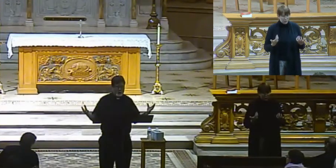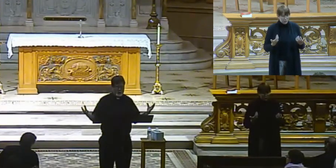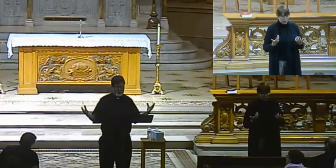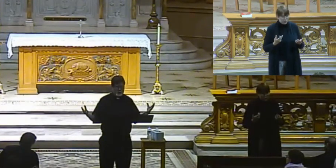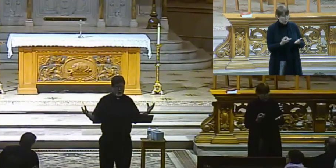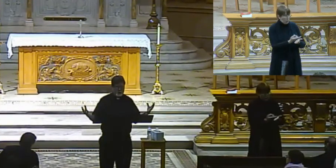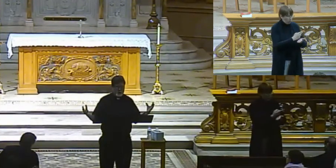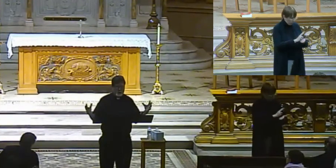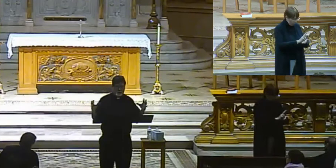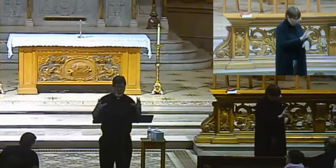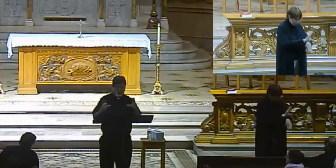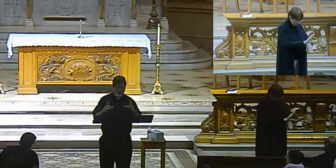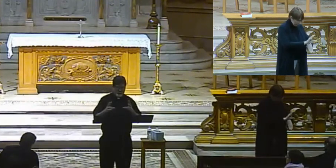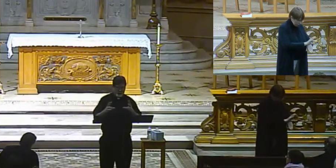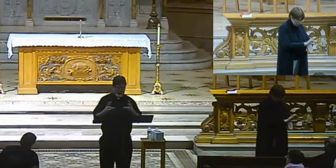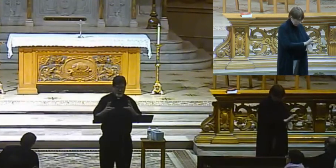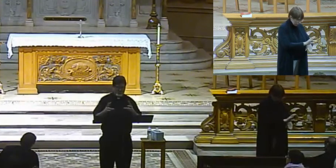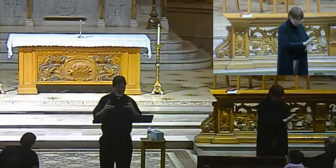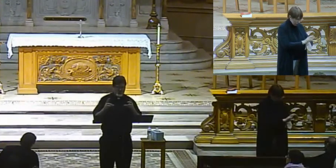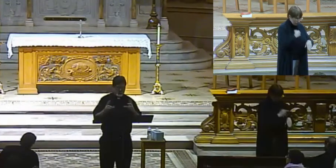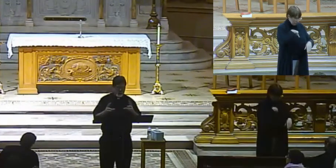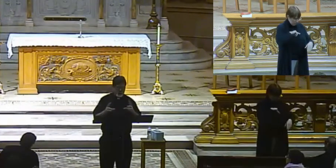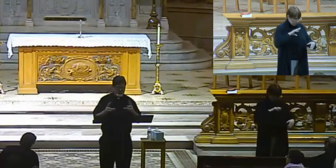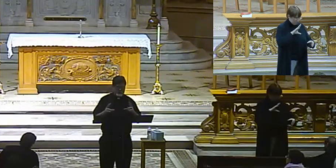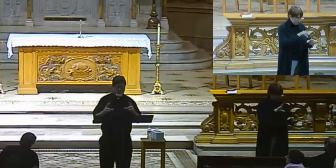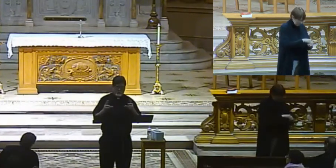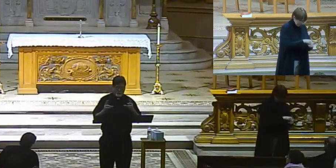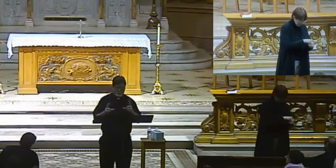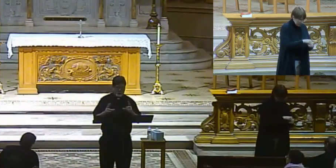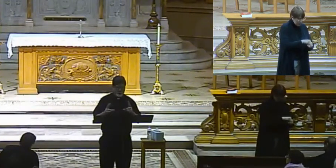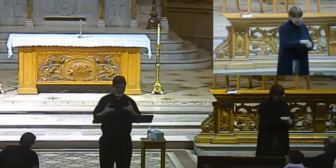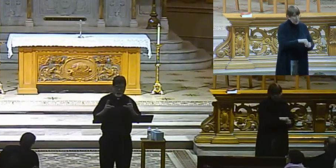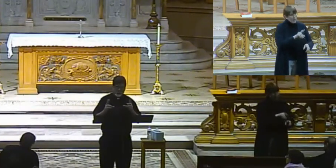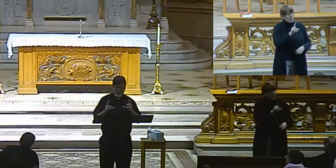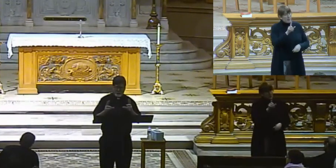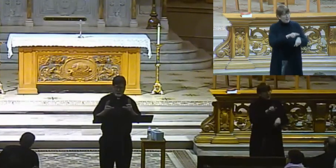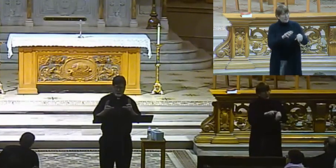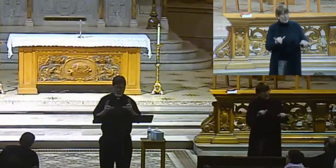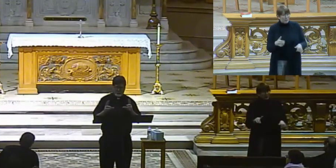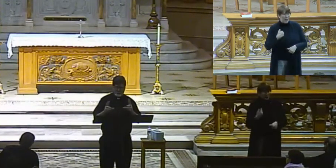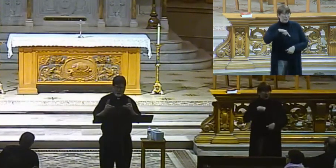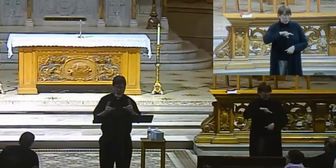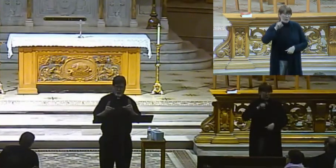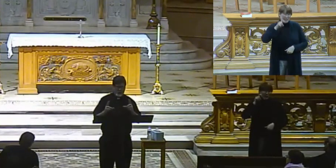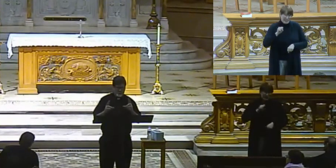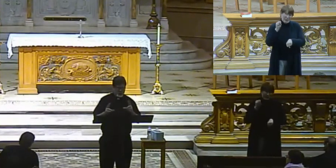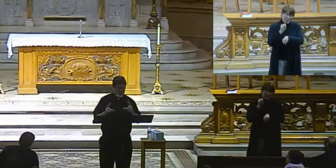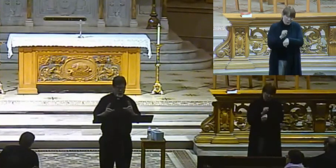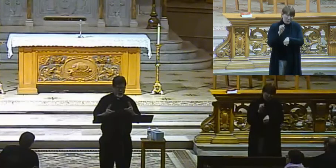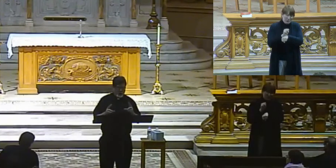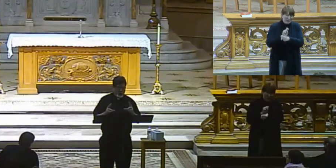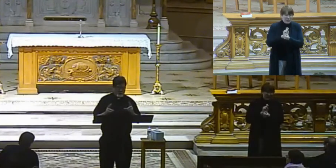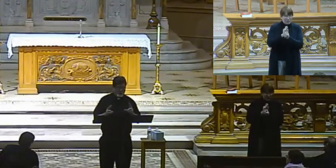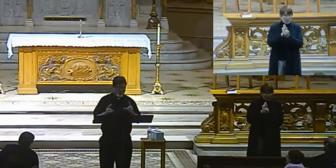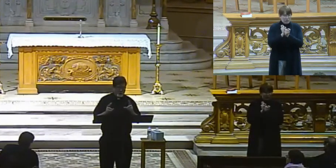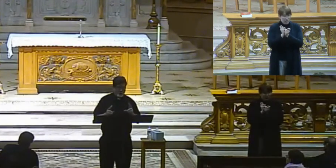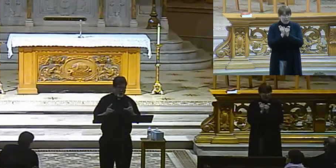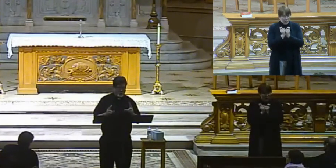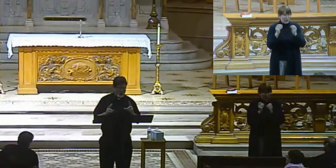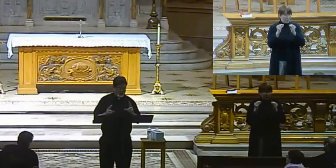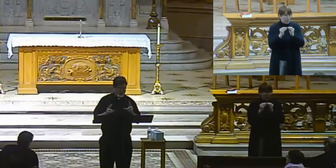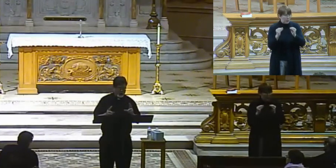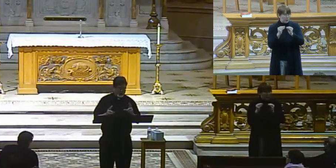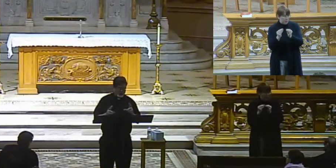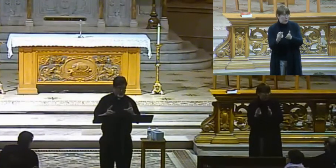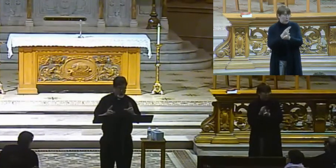holy church, but each one of us must strive for holiness ourselves, try to be more and